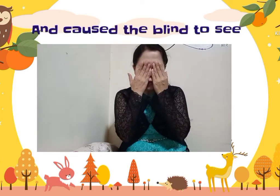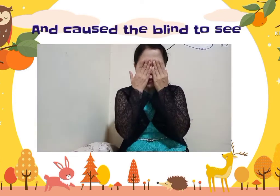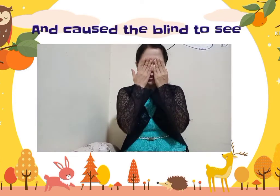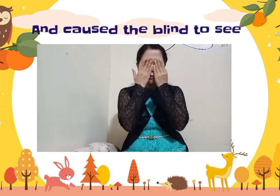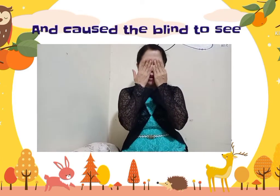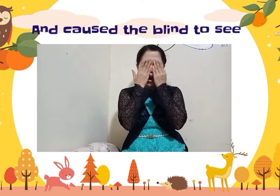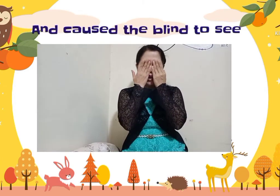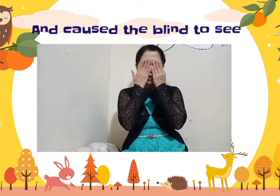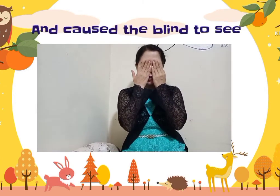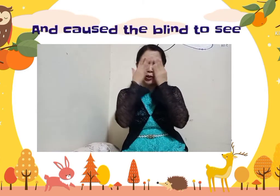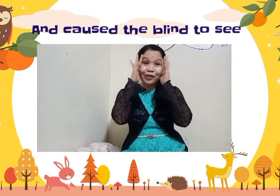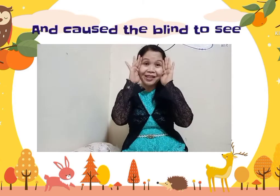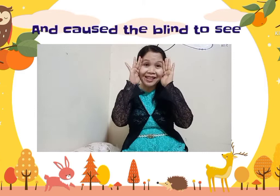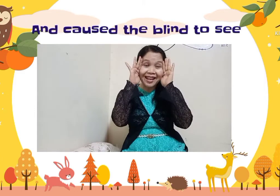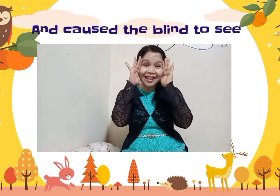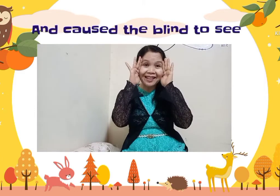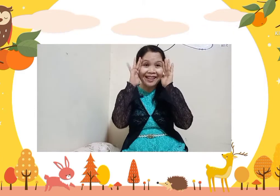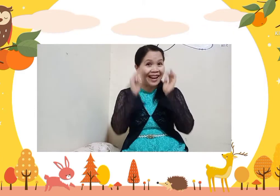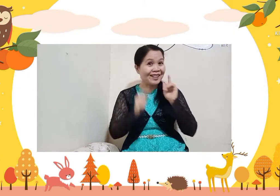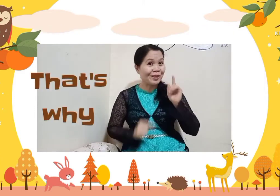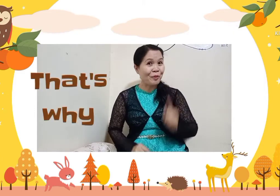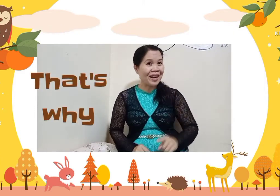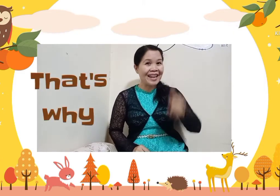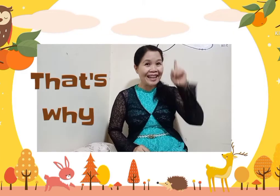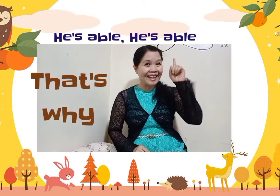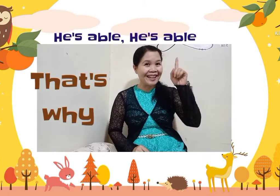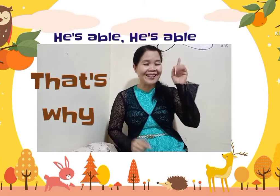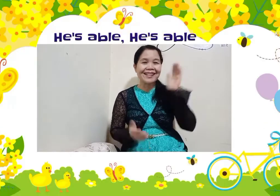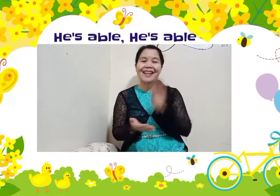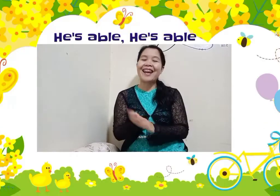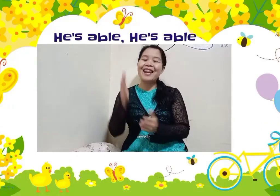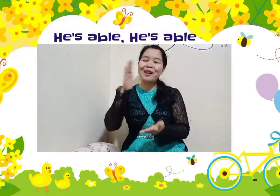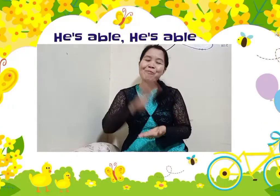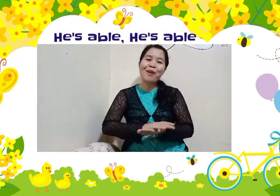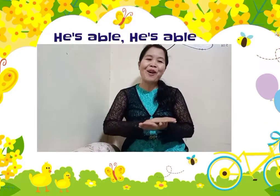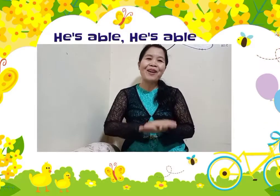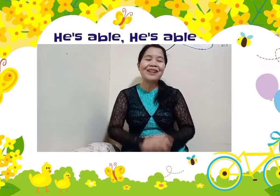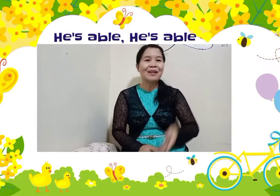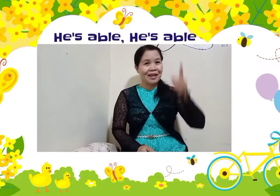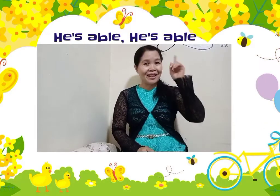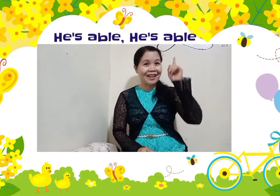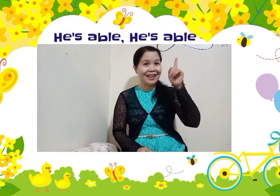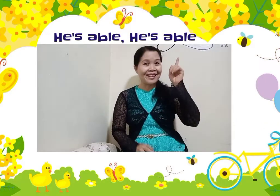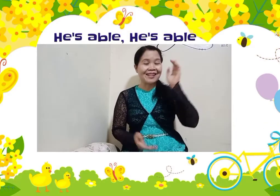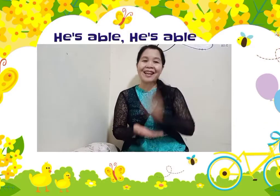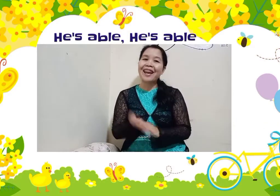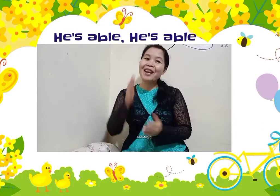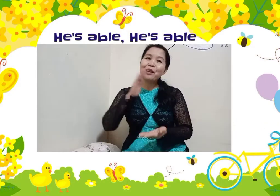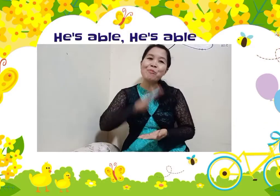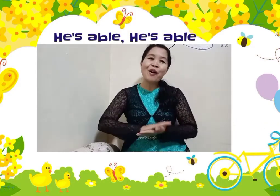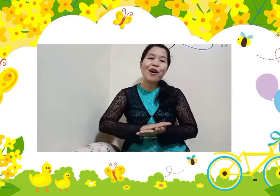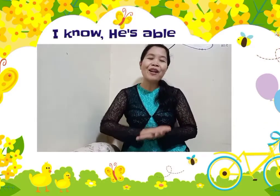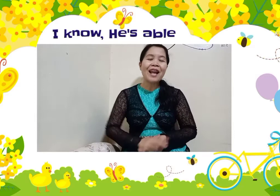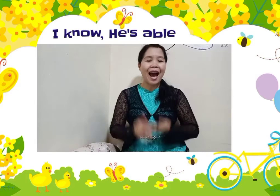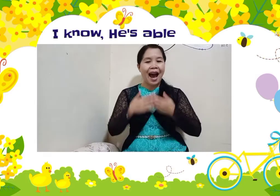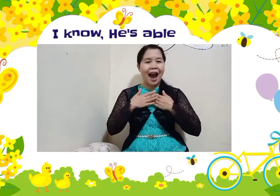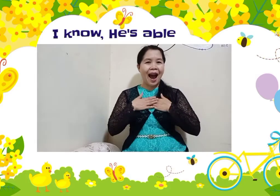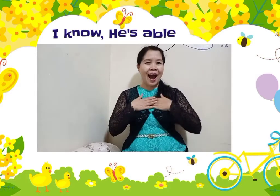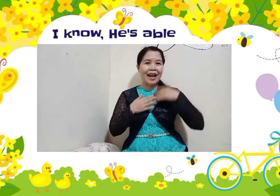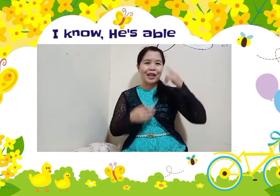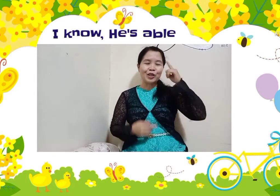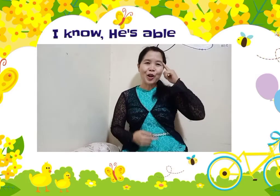cause the blind to see. That's why he is able, he is able,